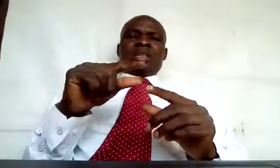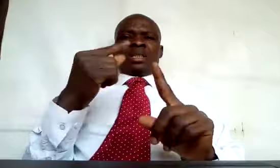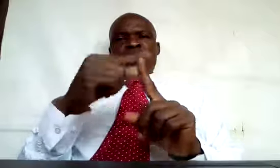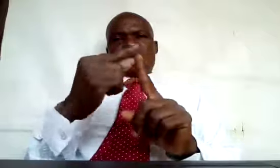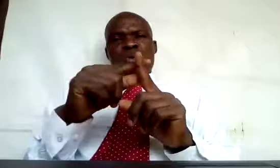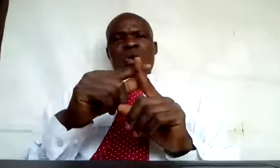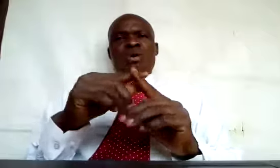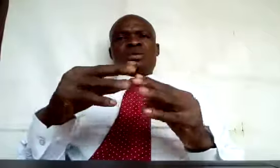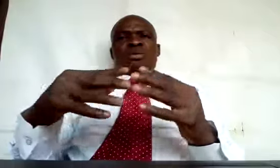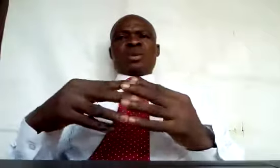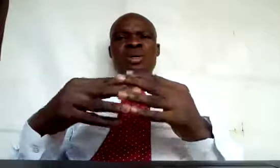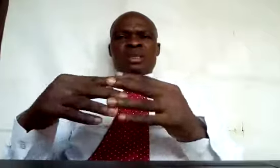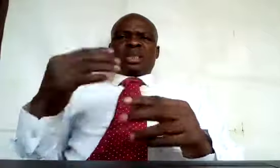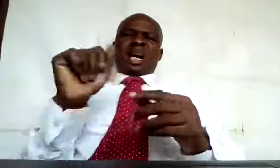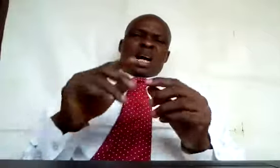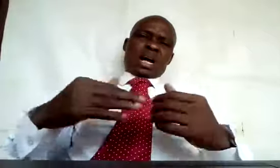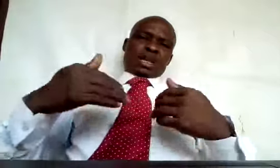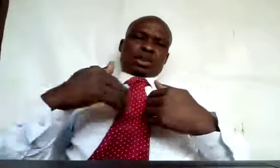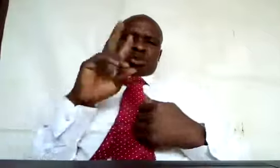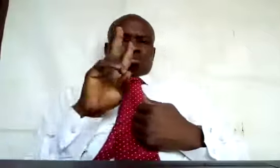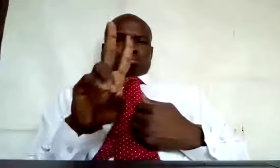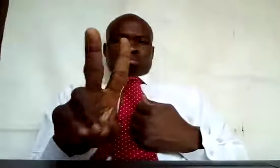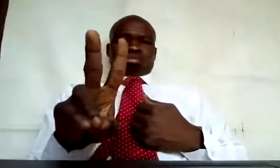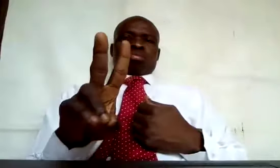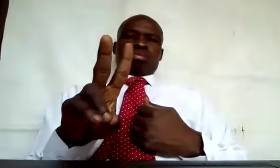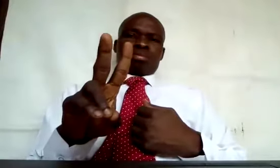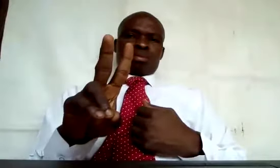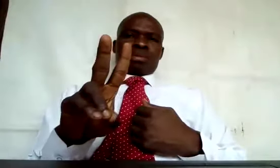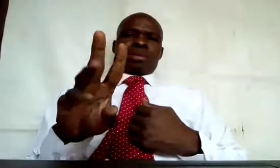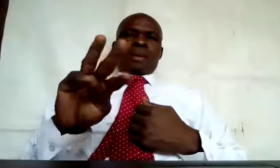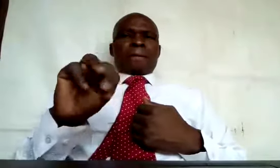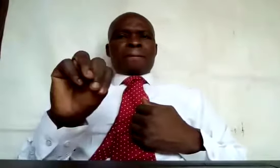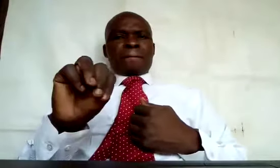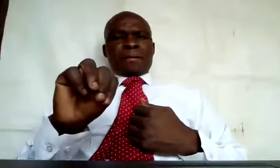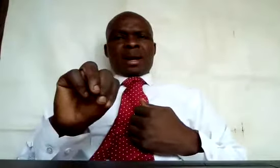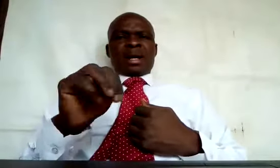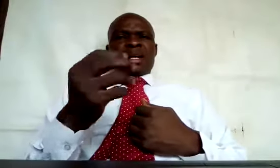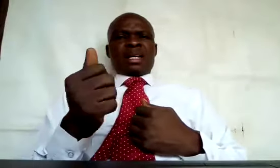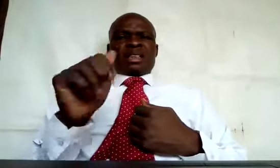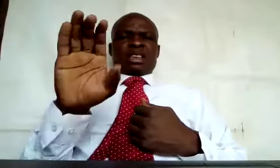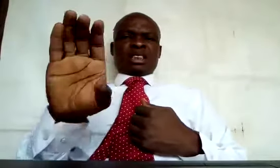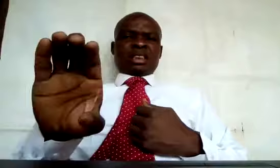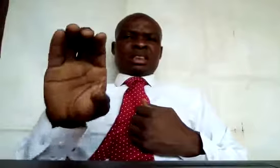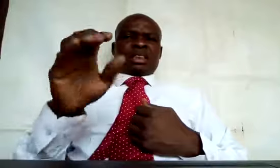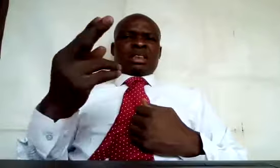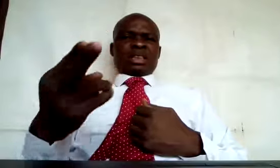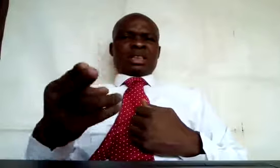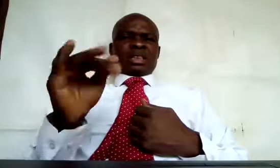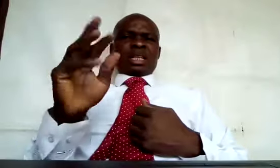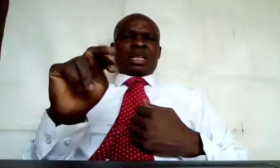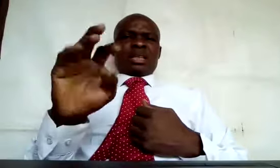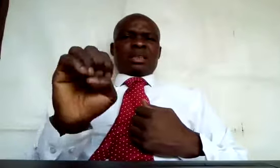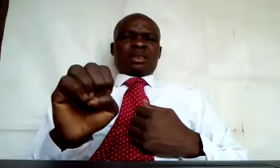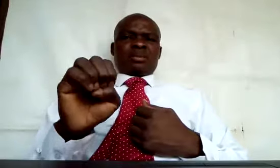has two parts, ma and shins. The word